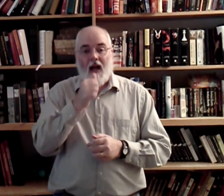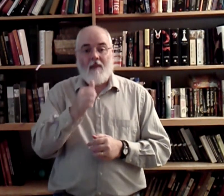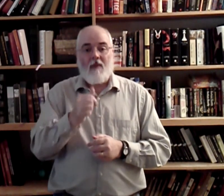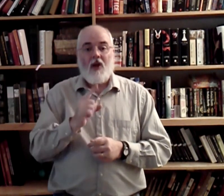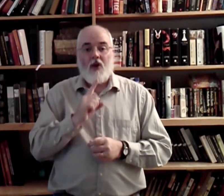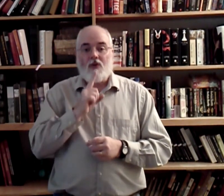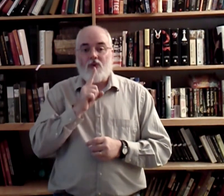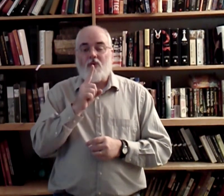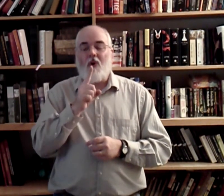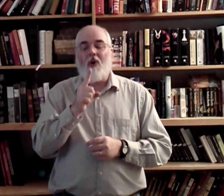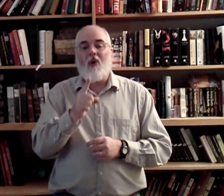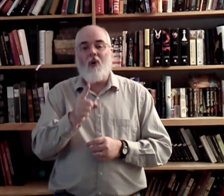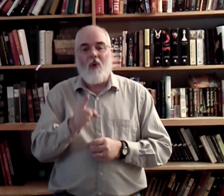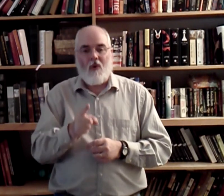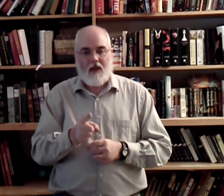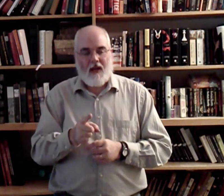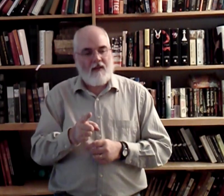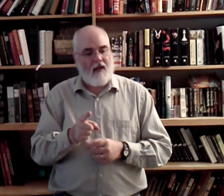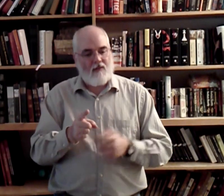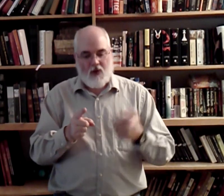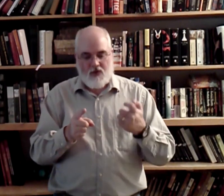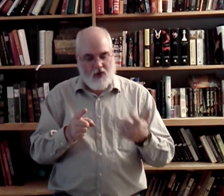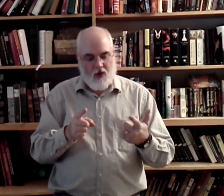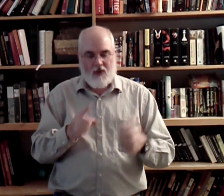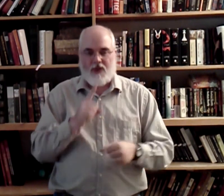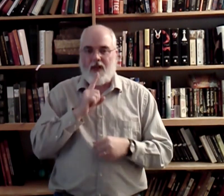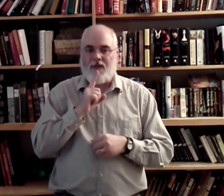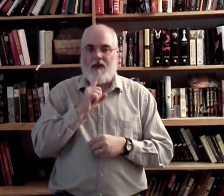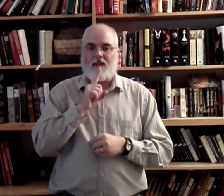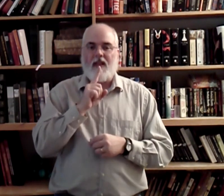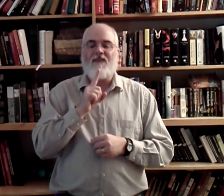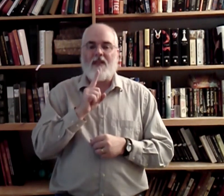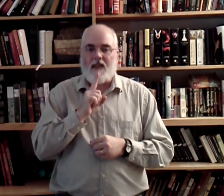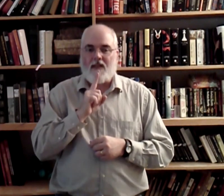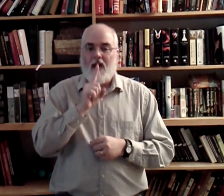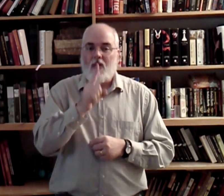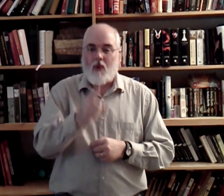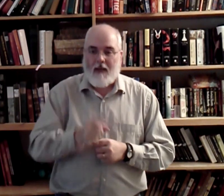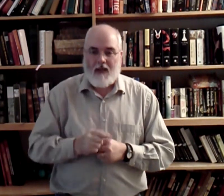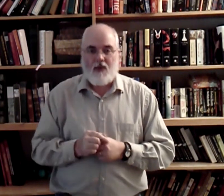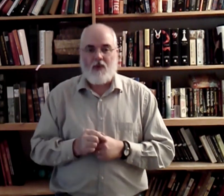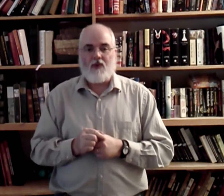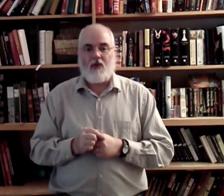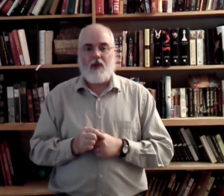I'm so. Again, that word so is just an emphasis. We're going to make it two. Truly.